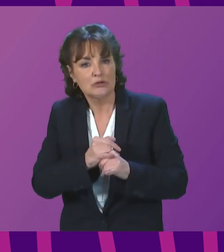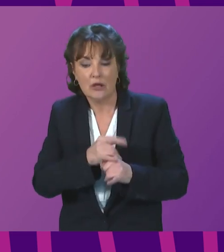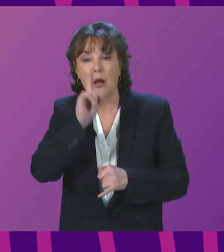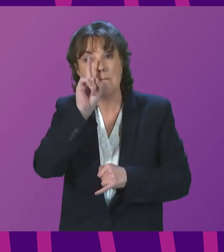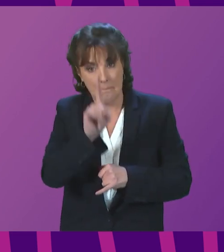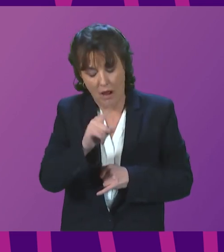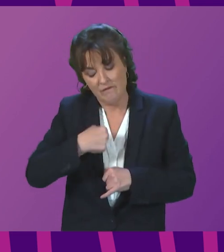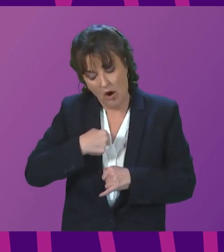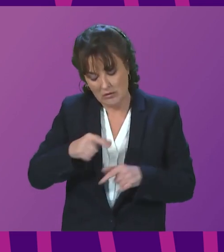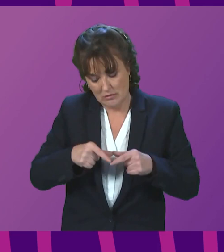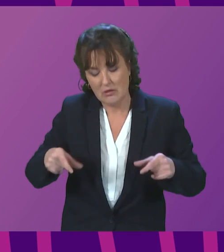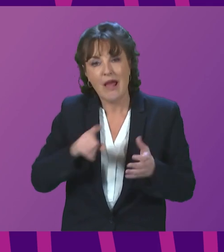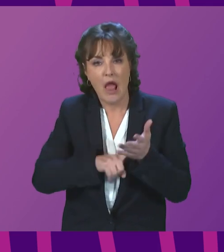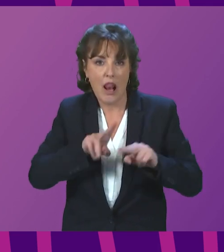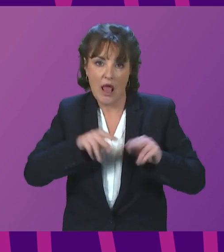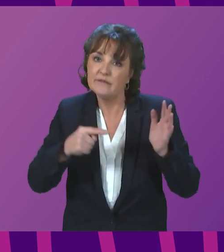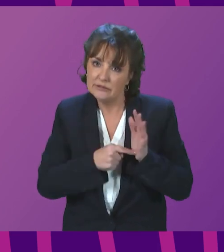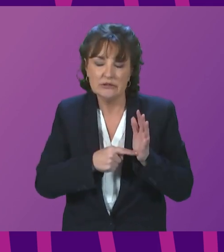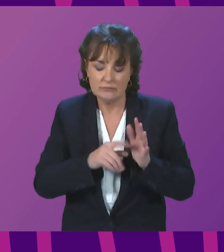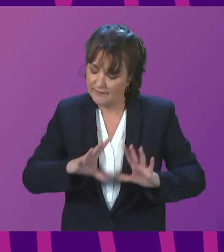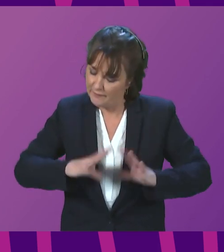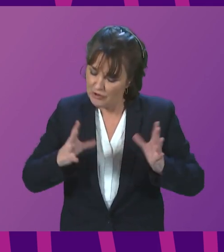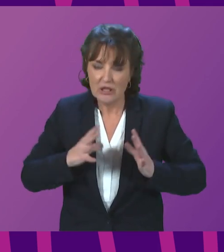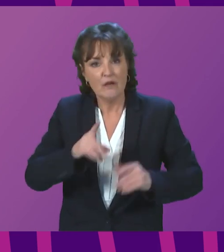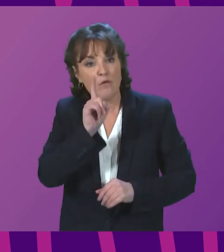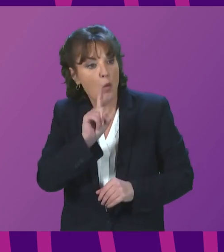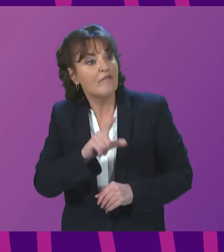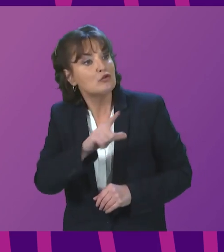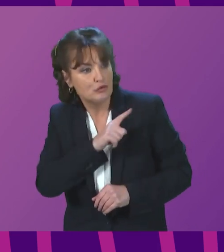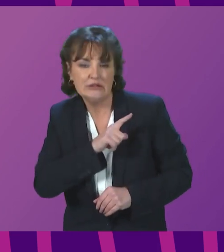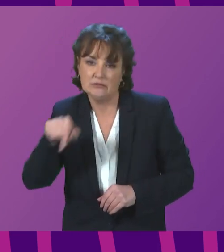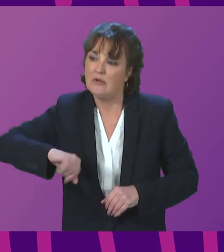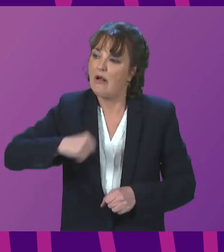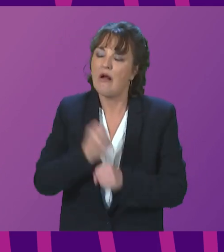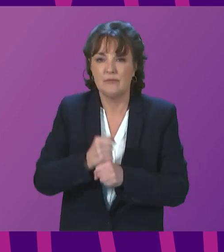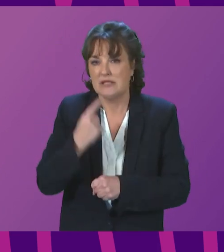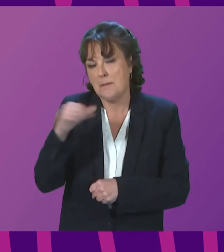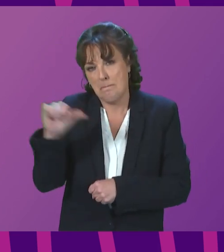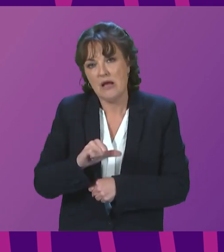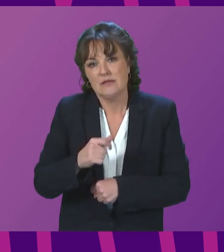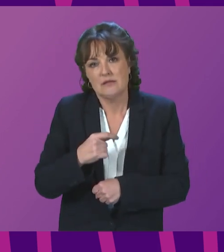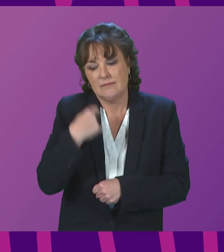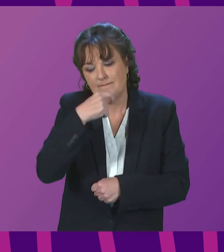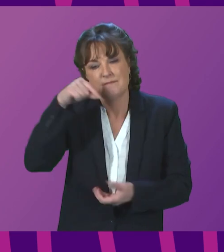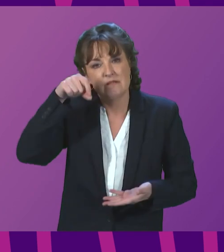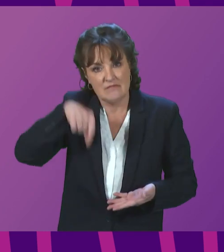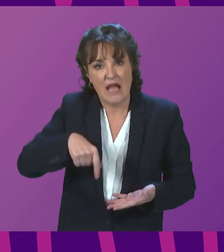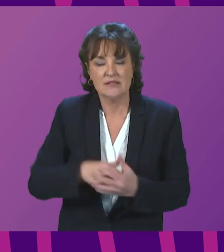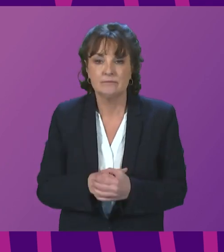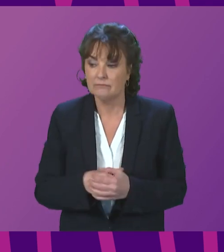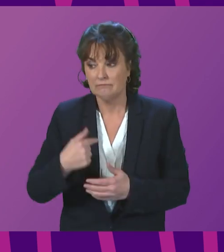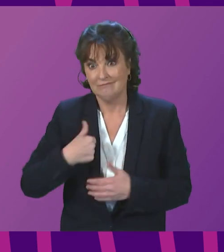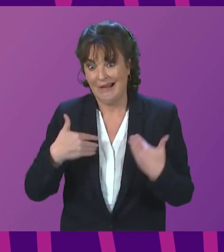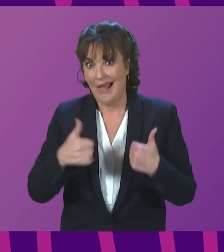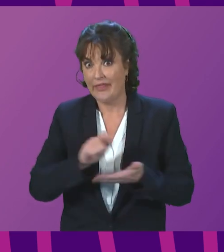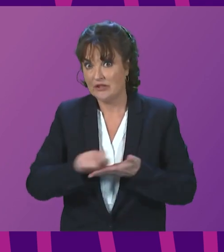will remain free of charge for any purpose that we continue to advise that testing is required. The Health Secretary and I have been in regular